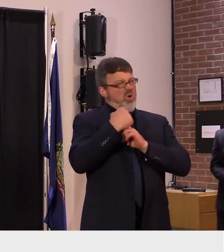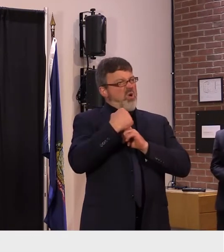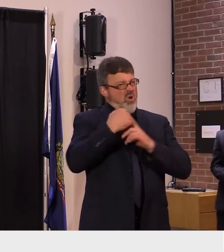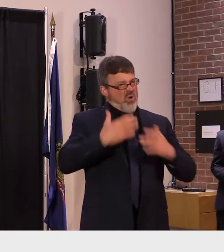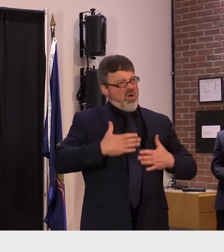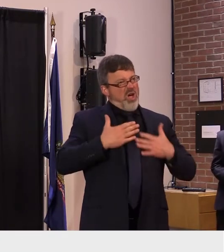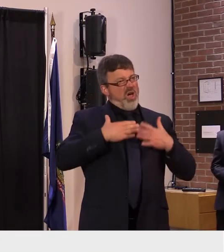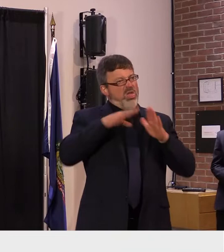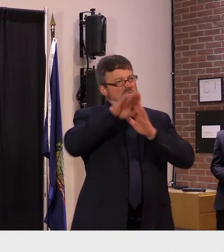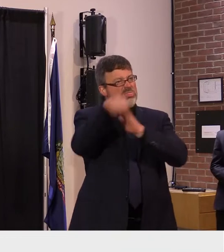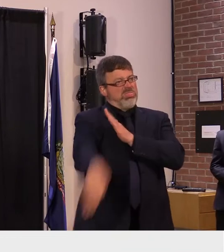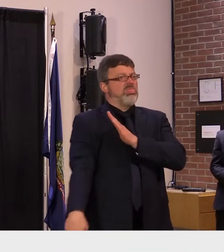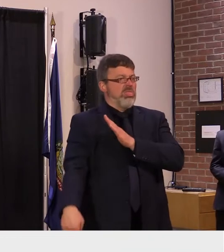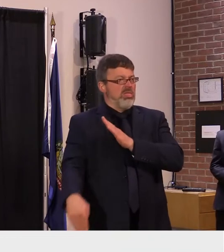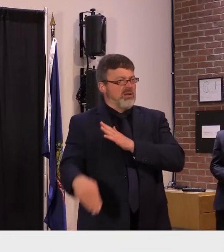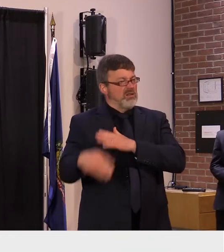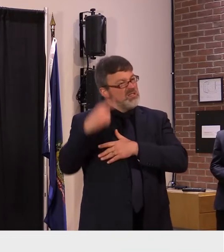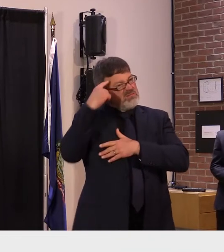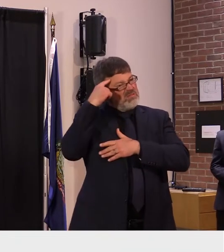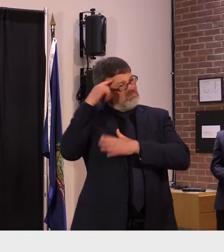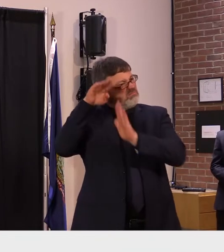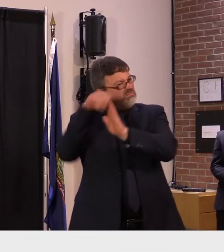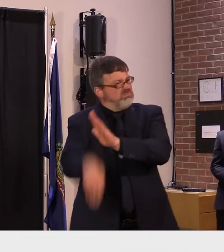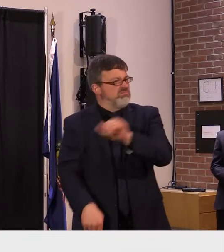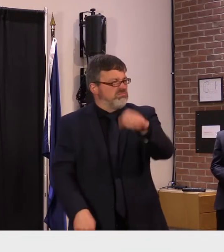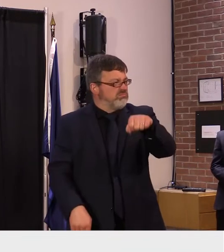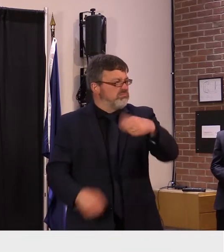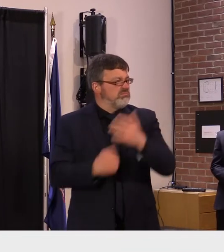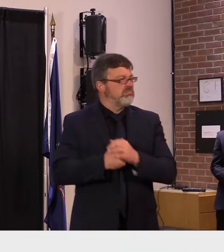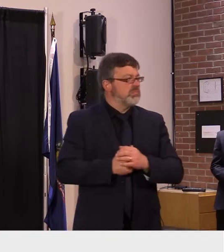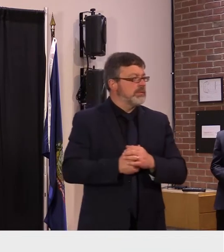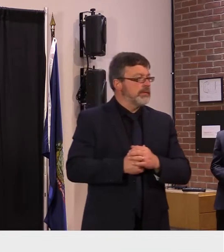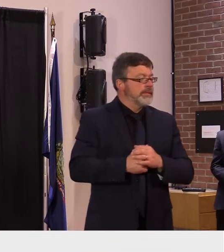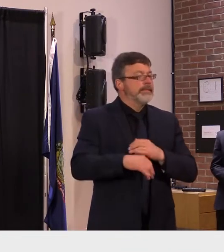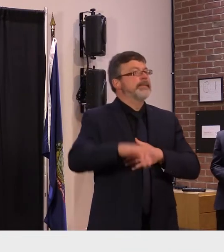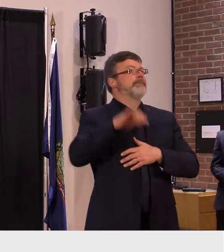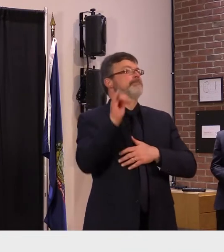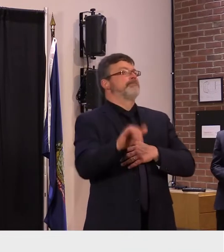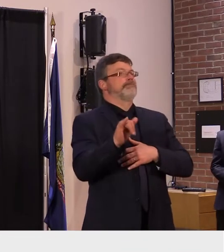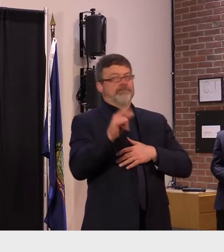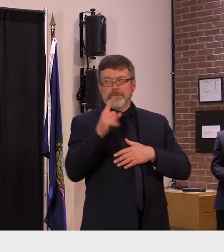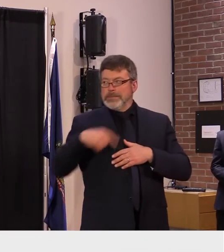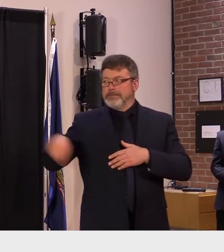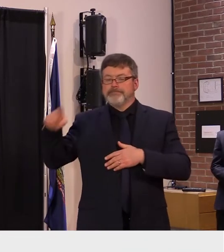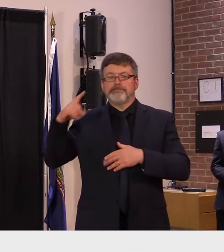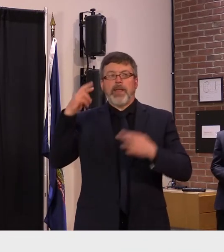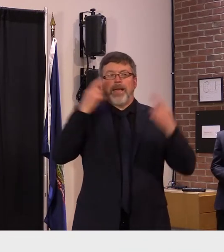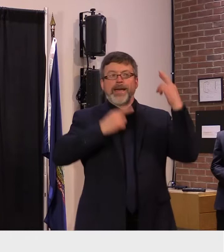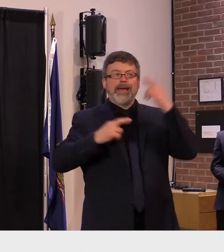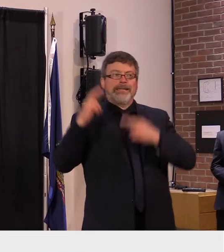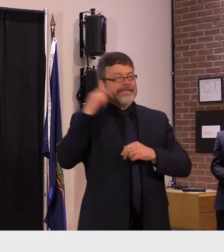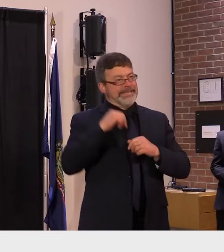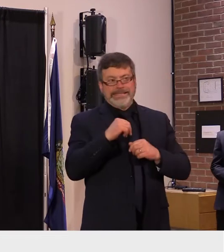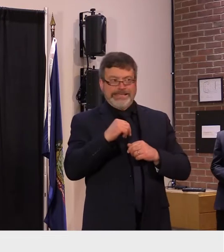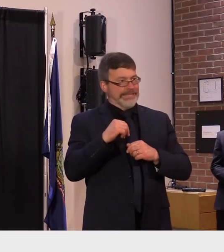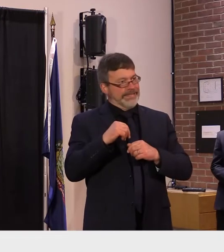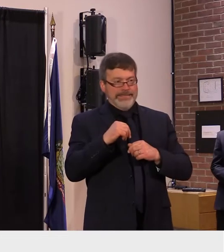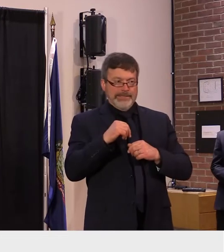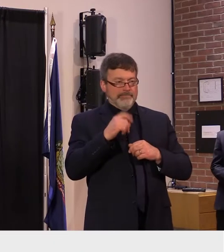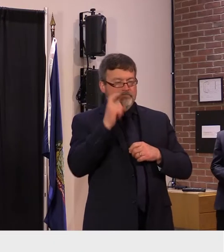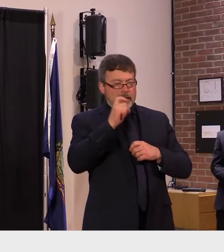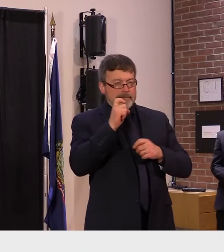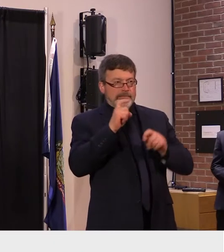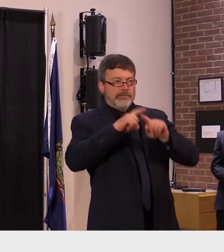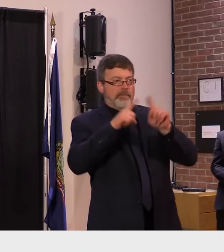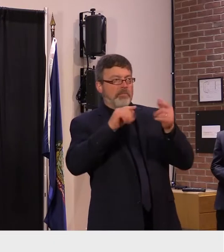think as we move forward it's it's a lesson that we have to learn and it's a call to action for vermonters that it's those small things it's